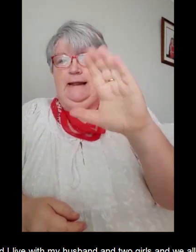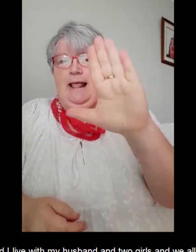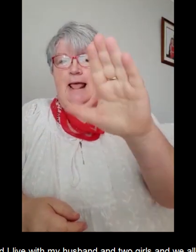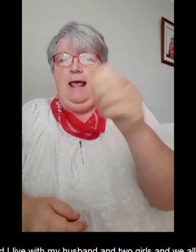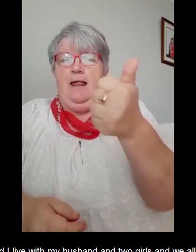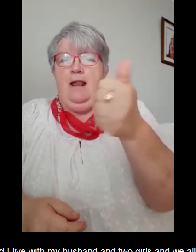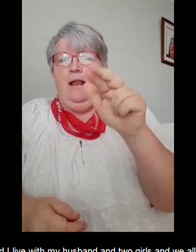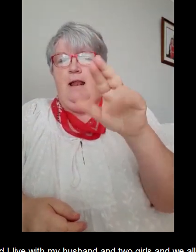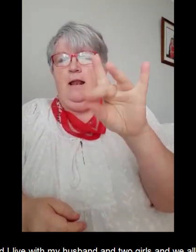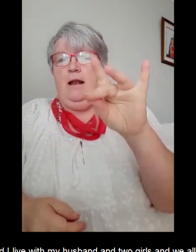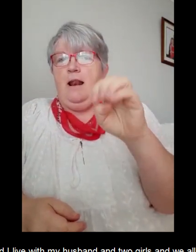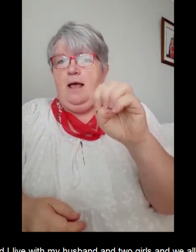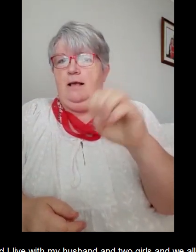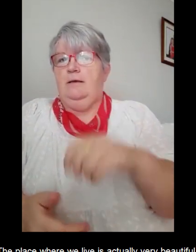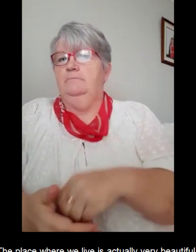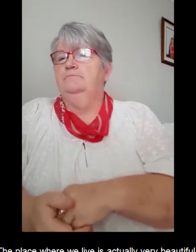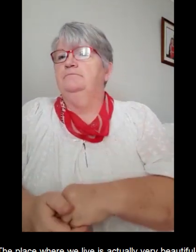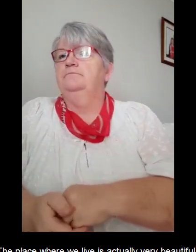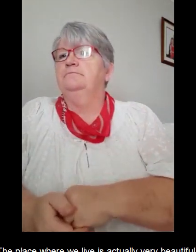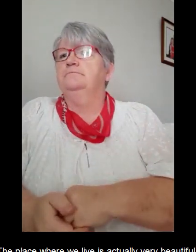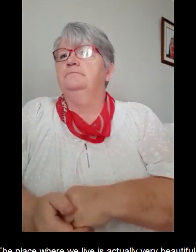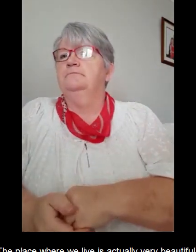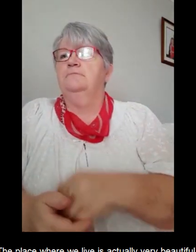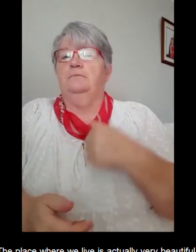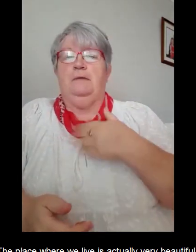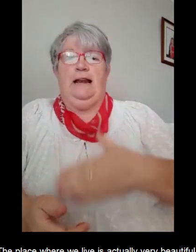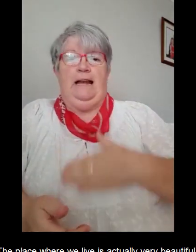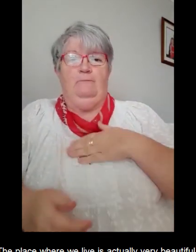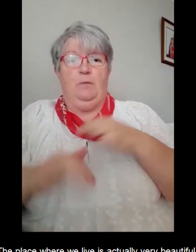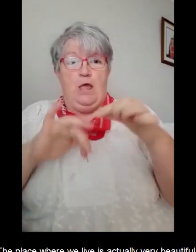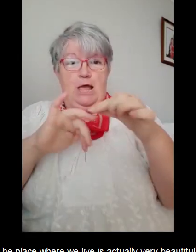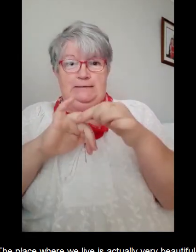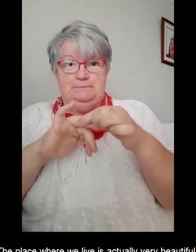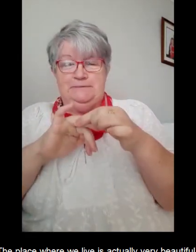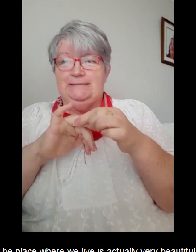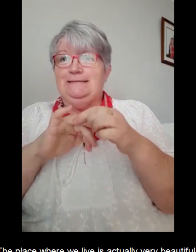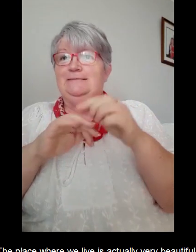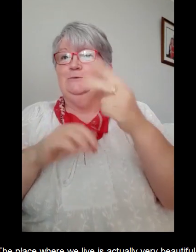in County Galway. The place where we live is actually very beautiful.